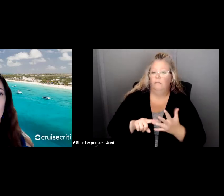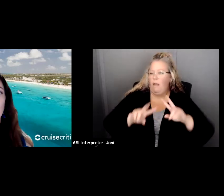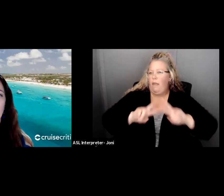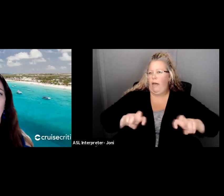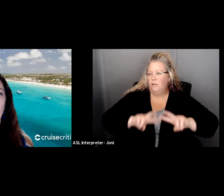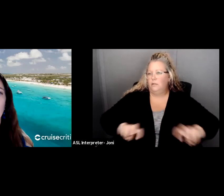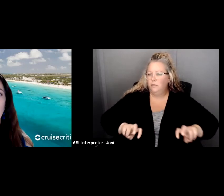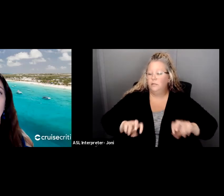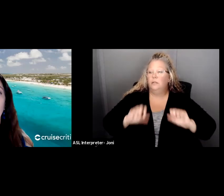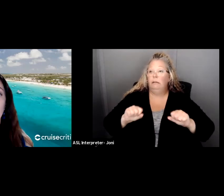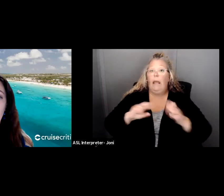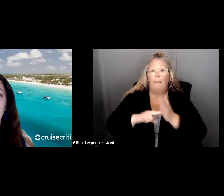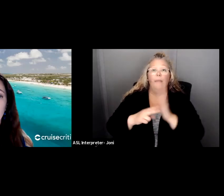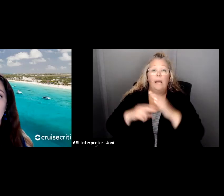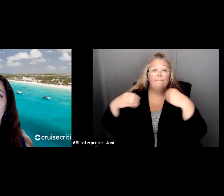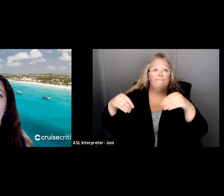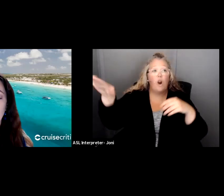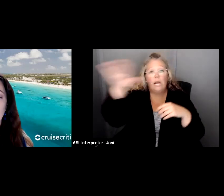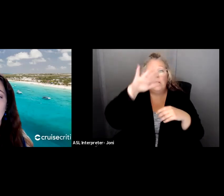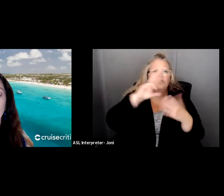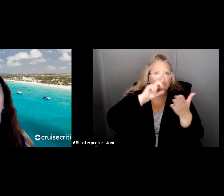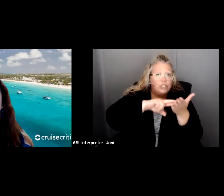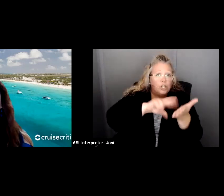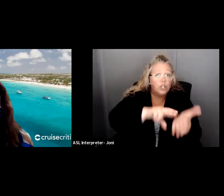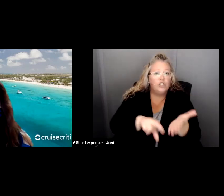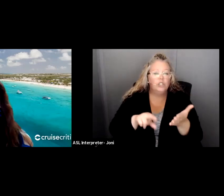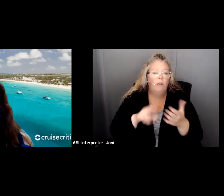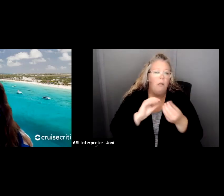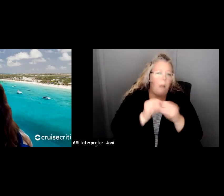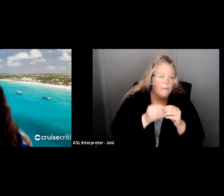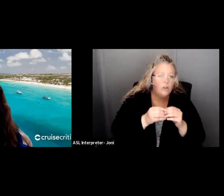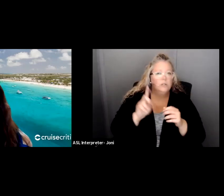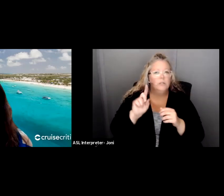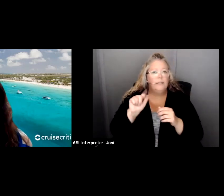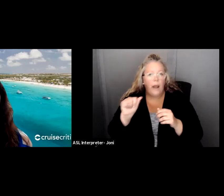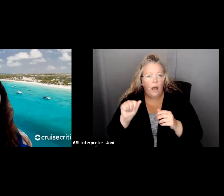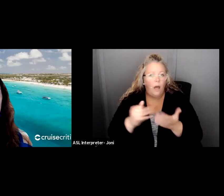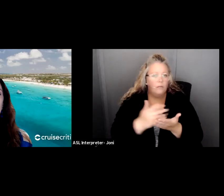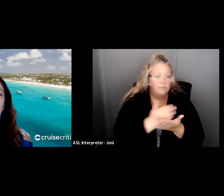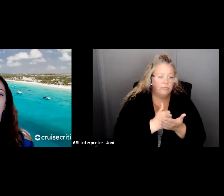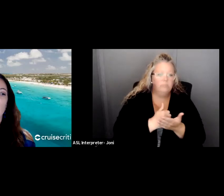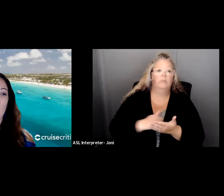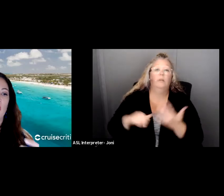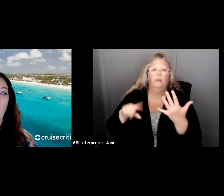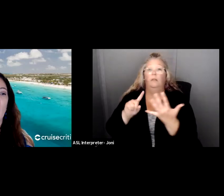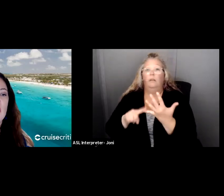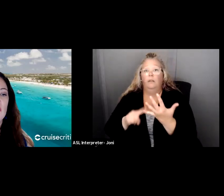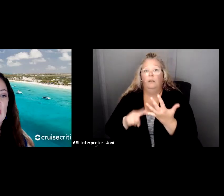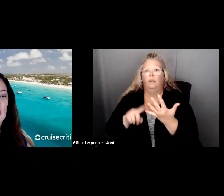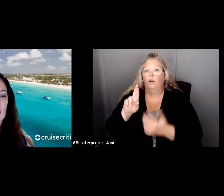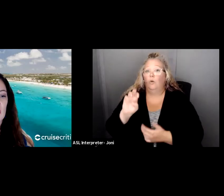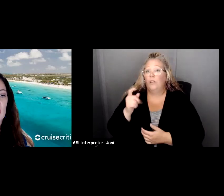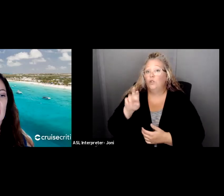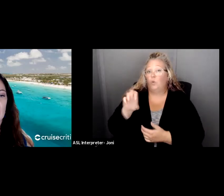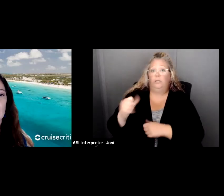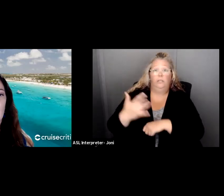research and going into more data driven information. And then the fifth one is resources. So on all these